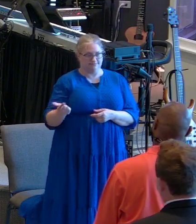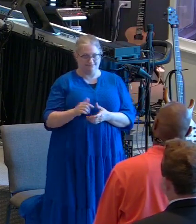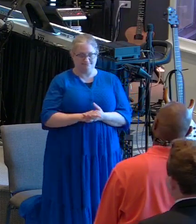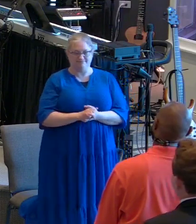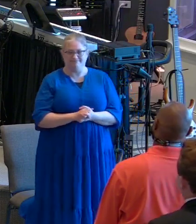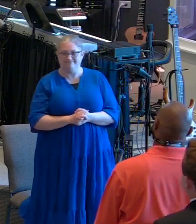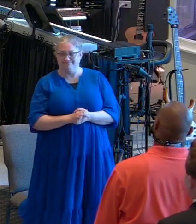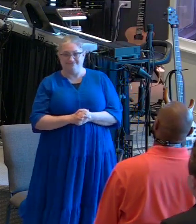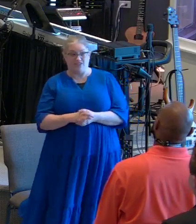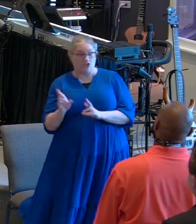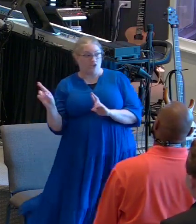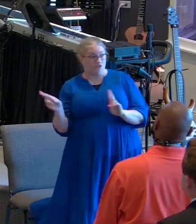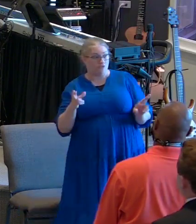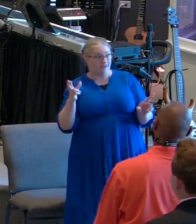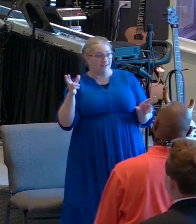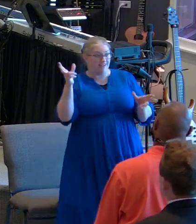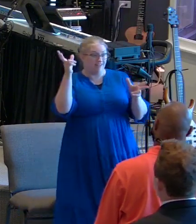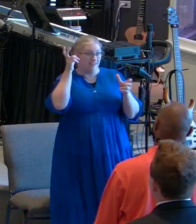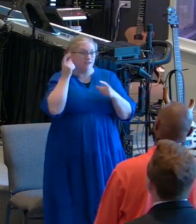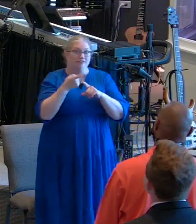You ready to hear from God again?